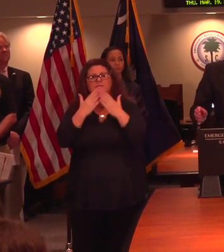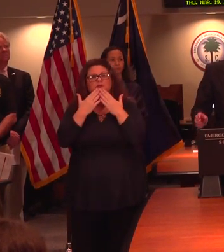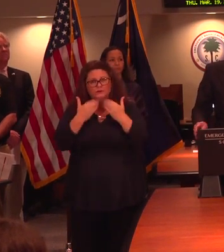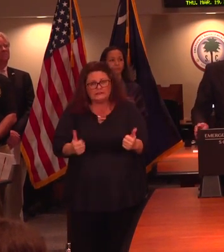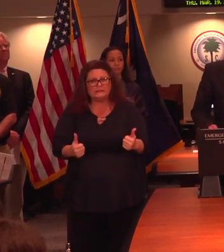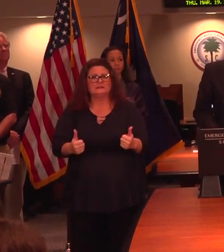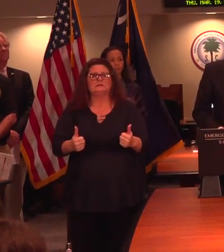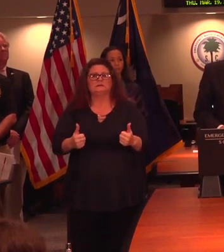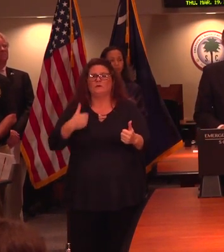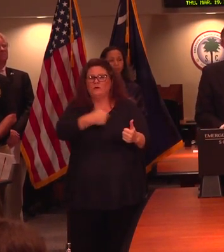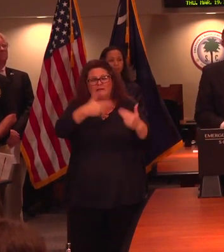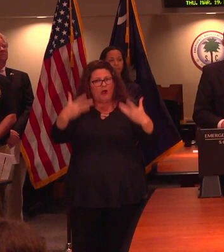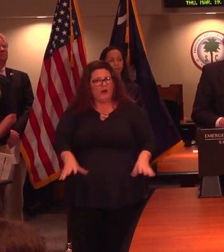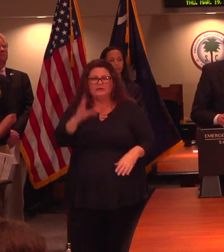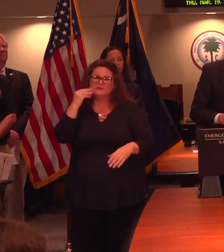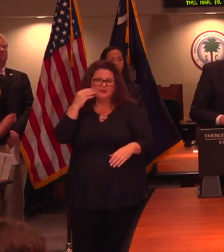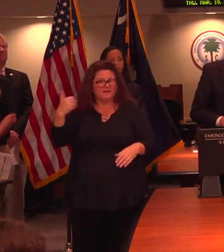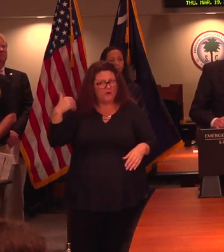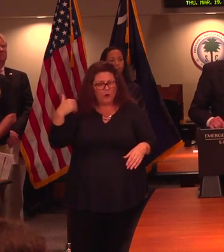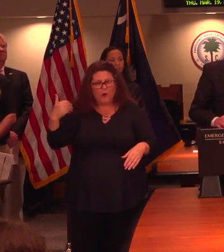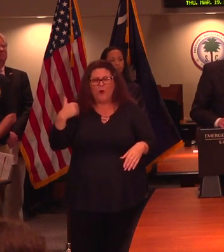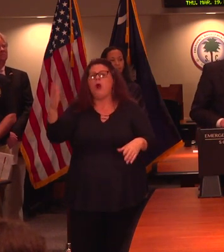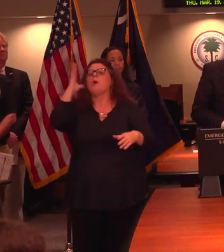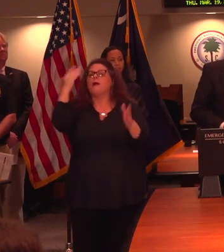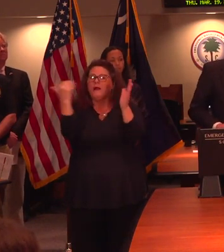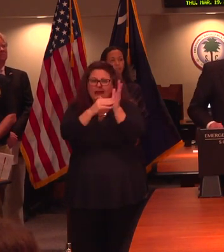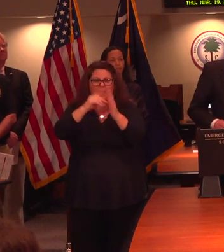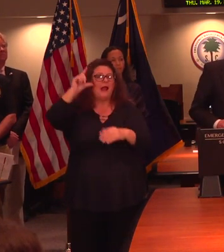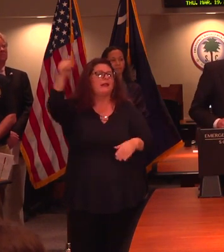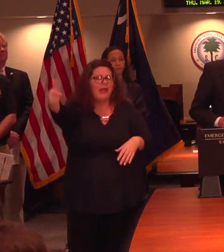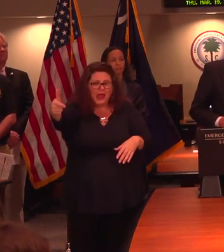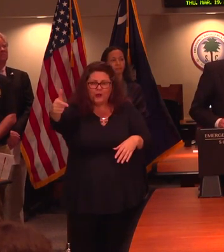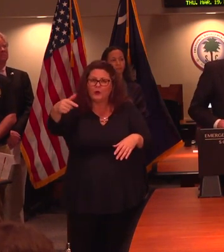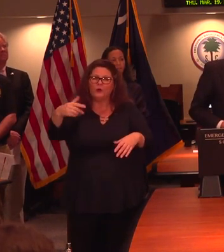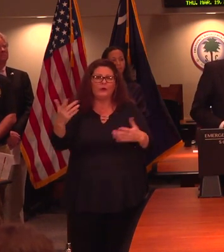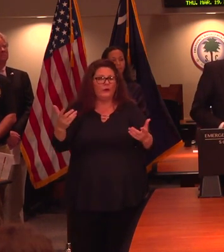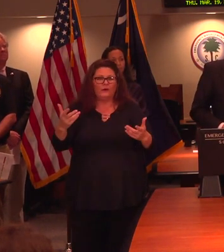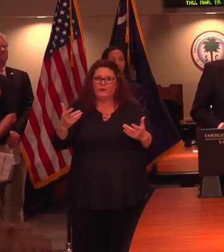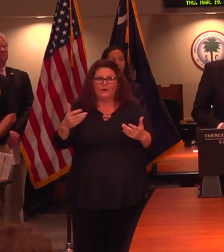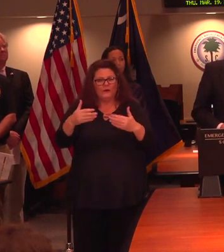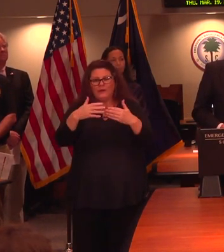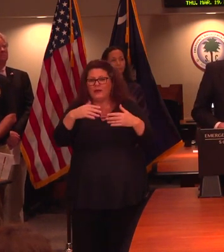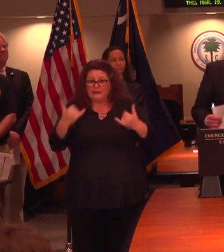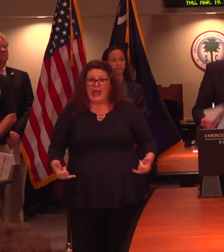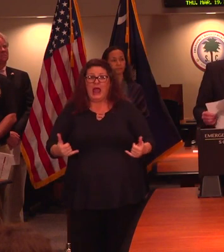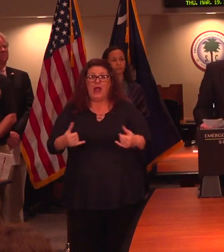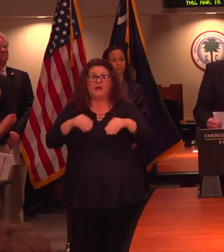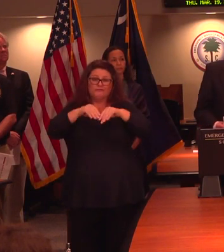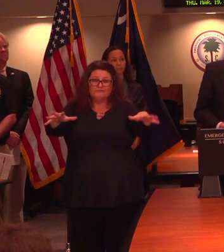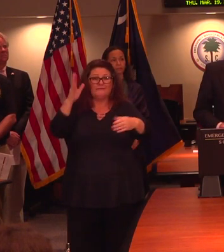these things before. We'll be going through them again. We have not seen the end of this yet. But everything that